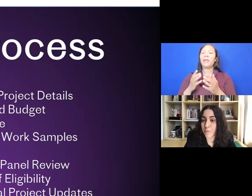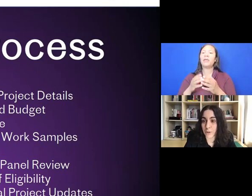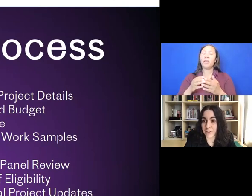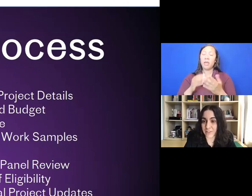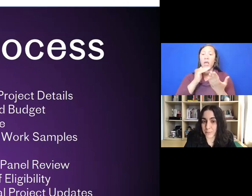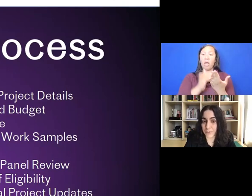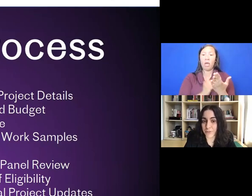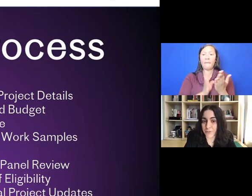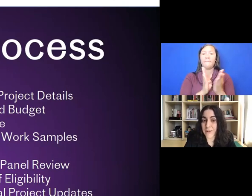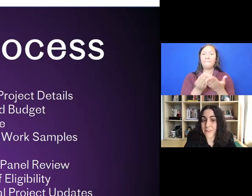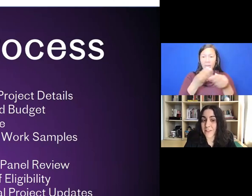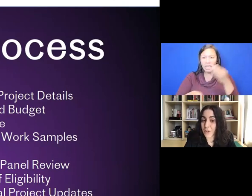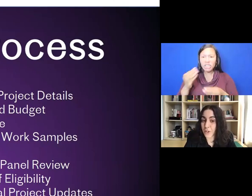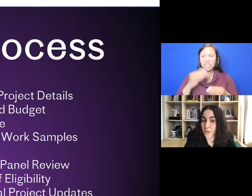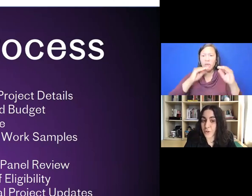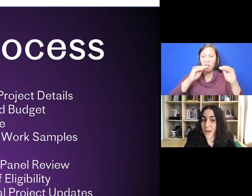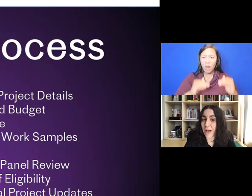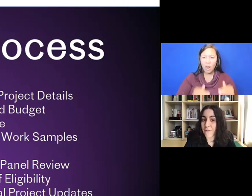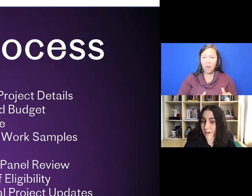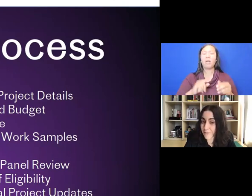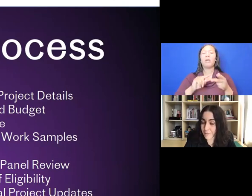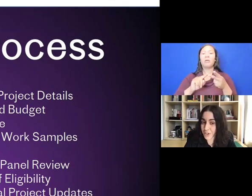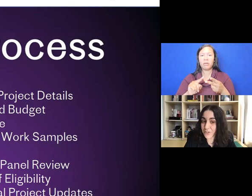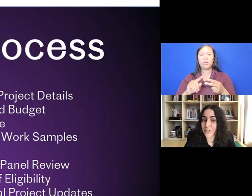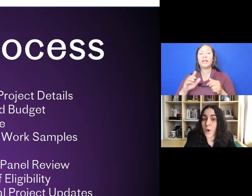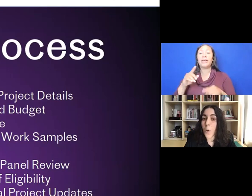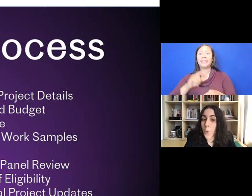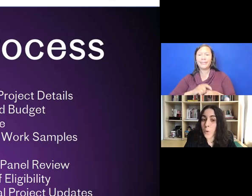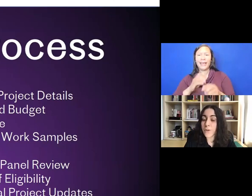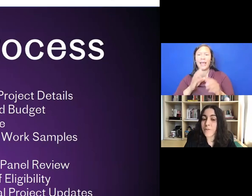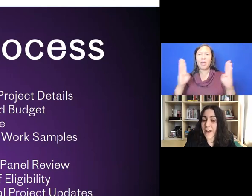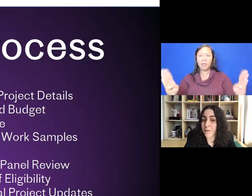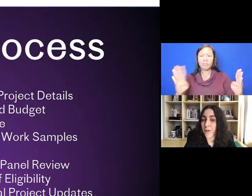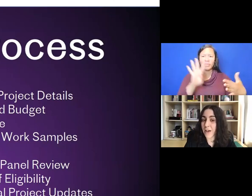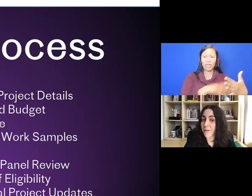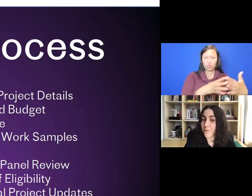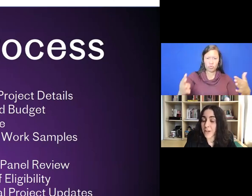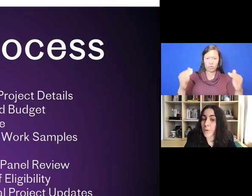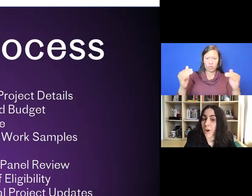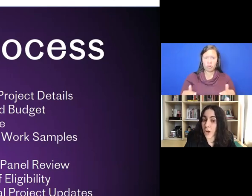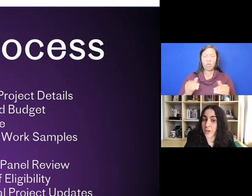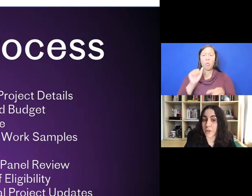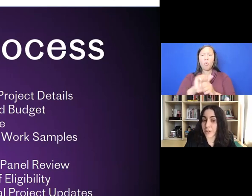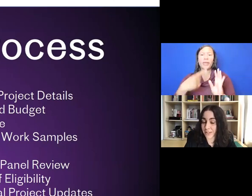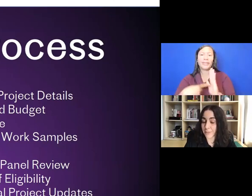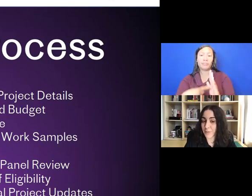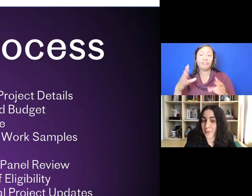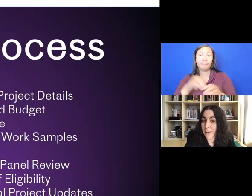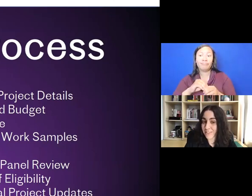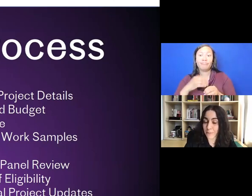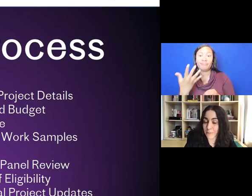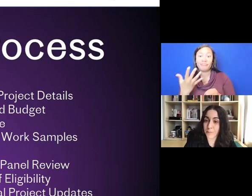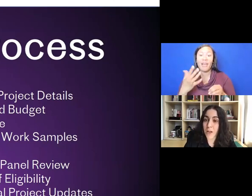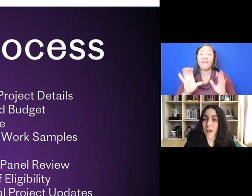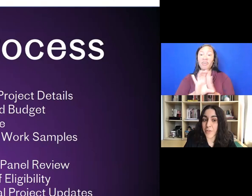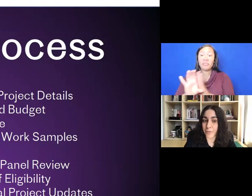five work samples. These include five images or five video or audio clips for a